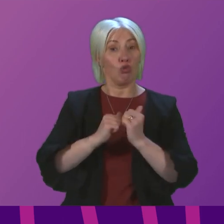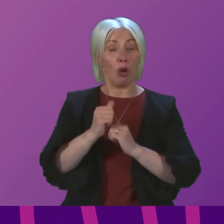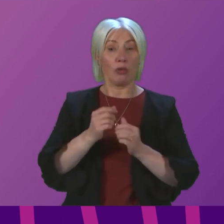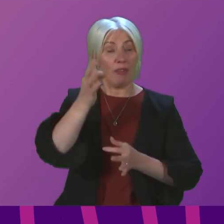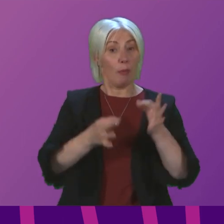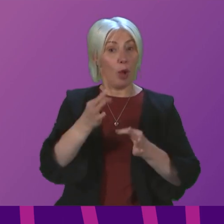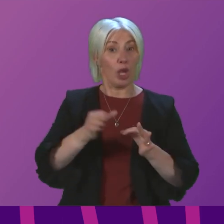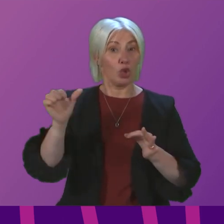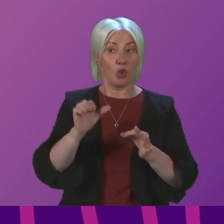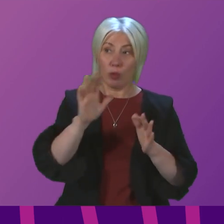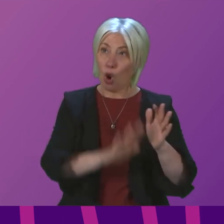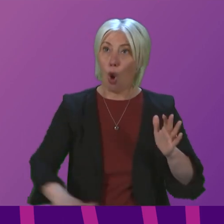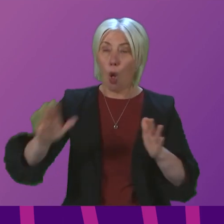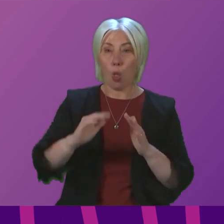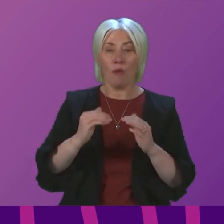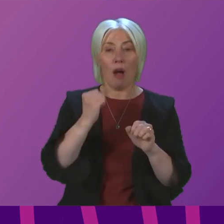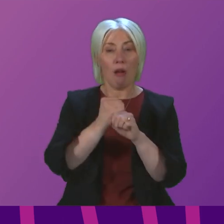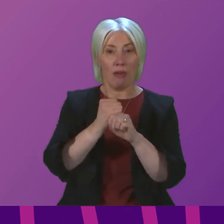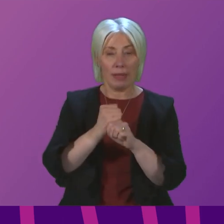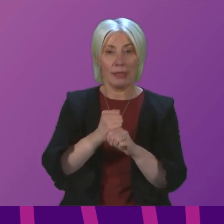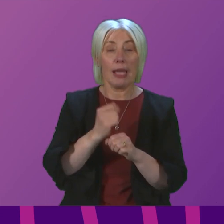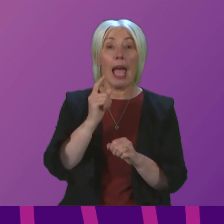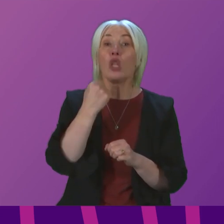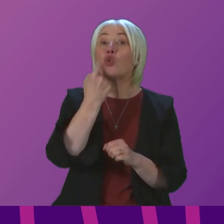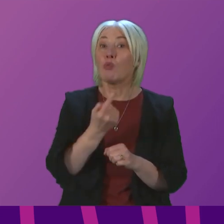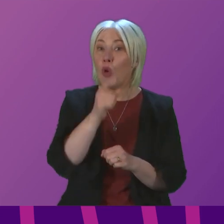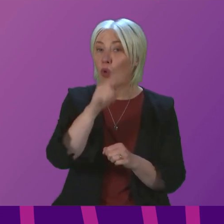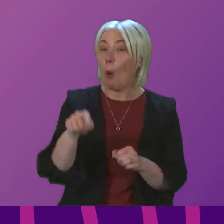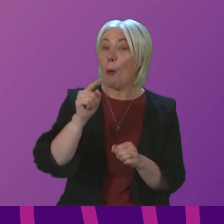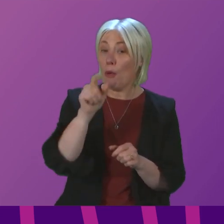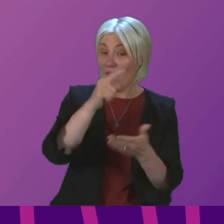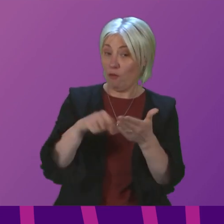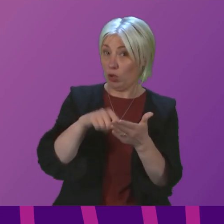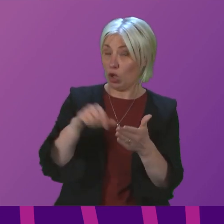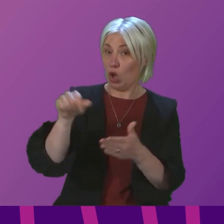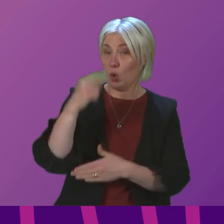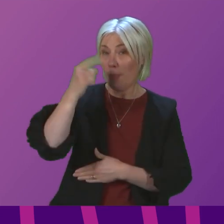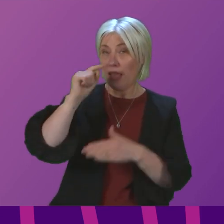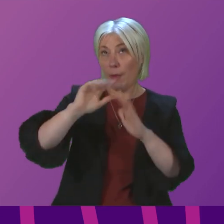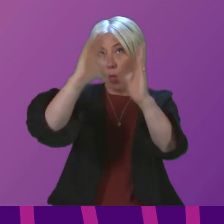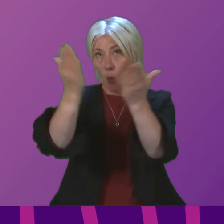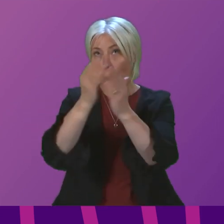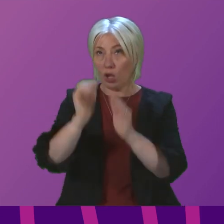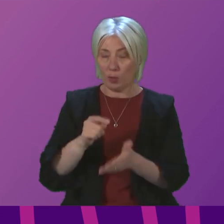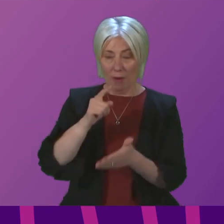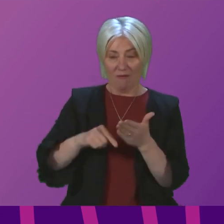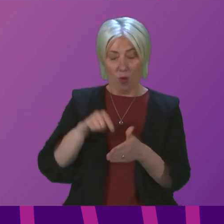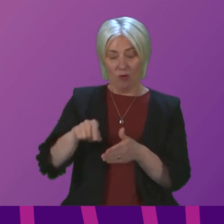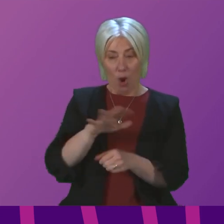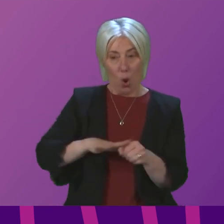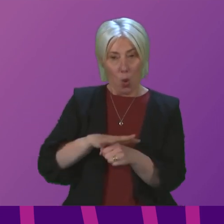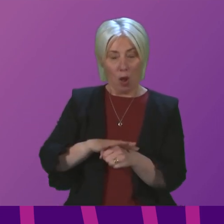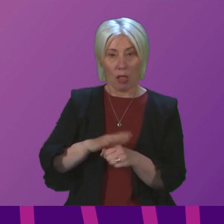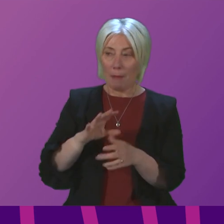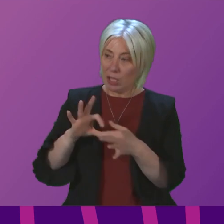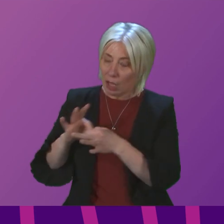at all levels of government and that tomorrow voters should think global and act local by electing councillors who will work together